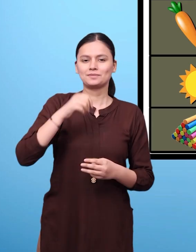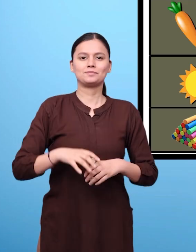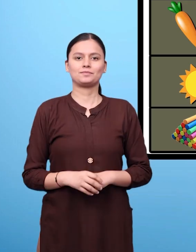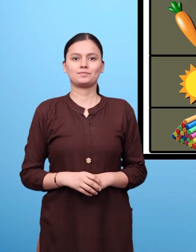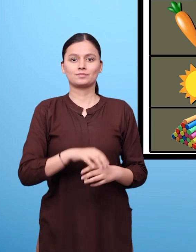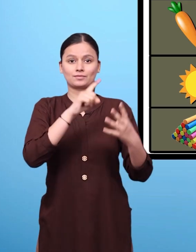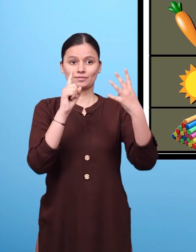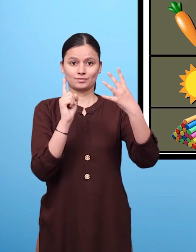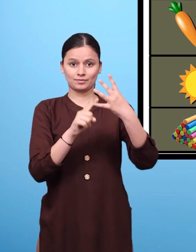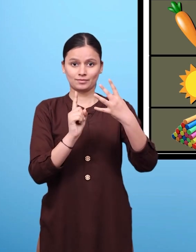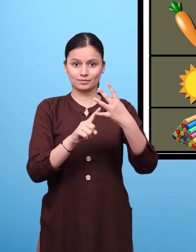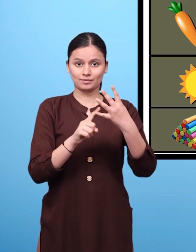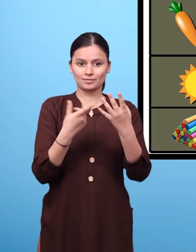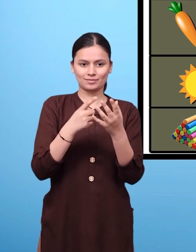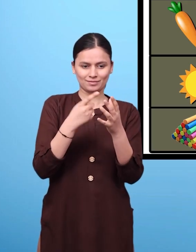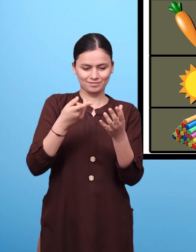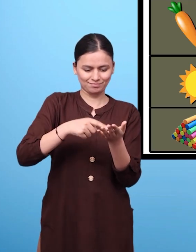then an orange